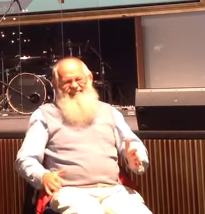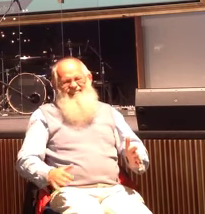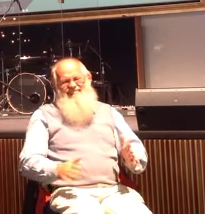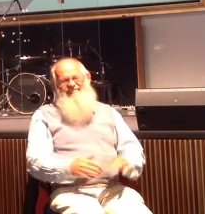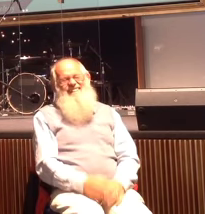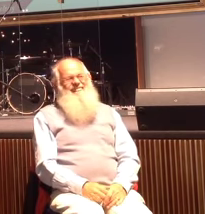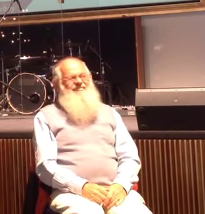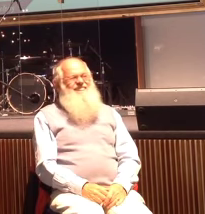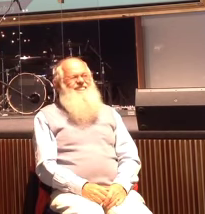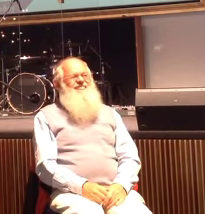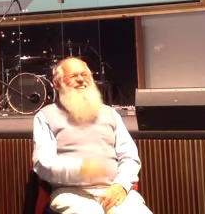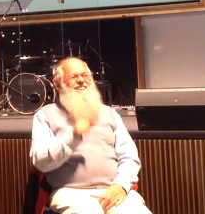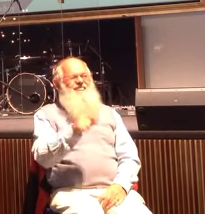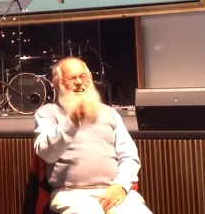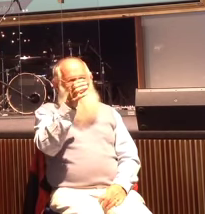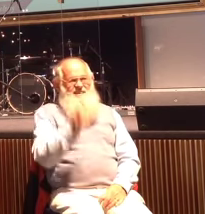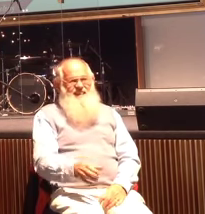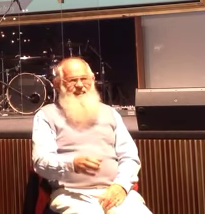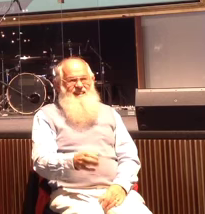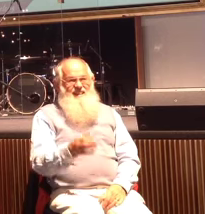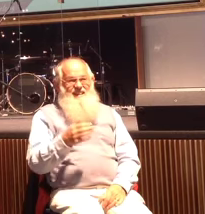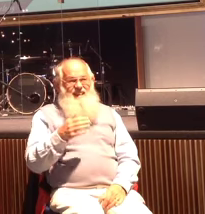So there's this person there in the environment